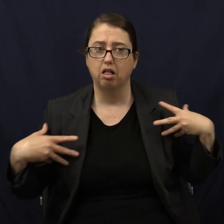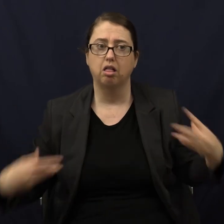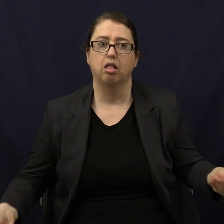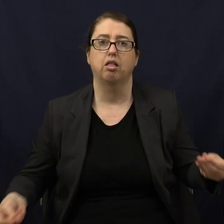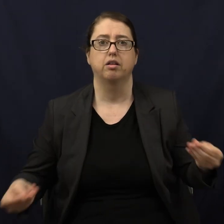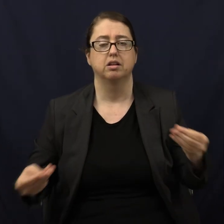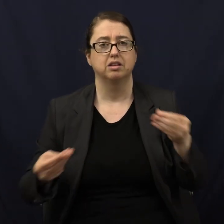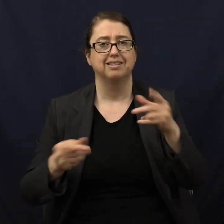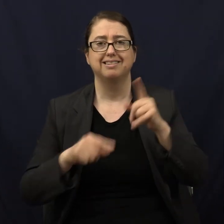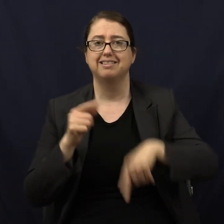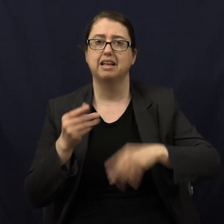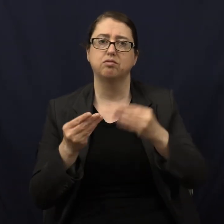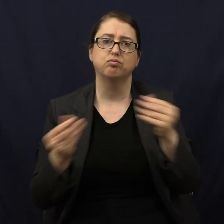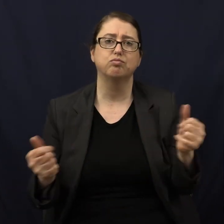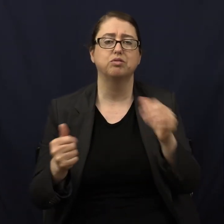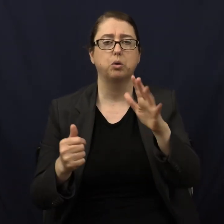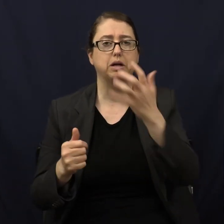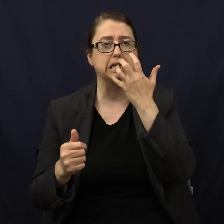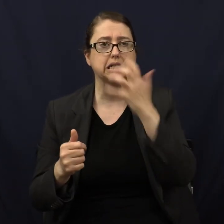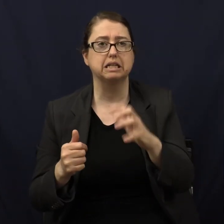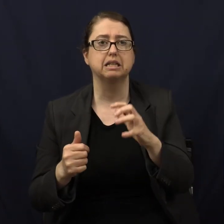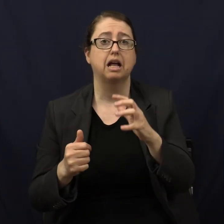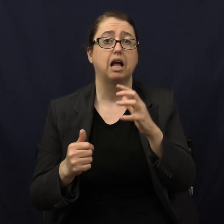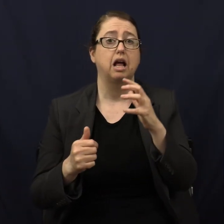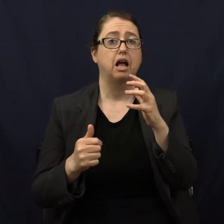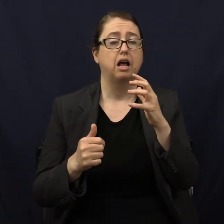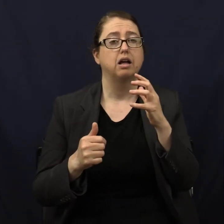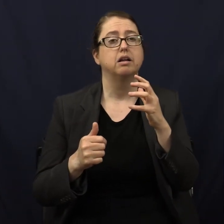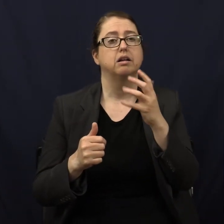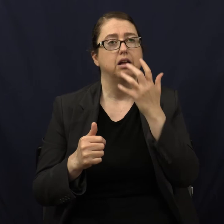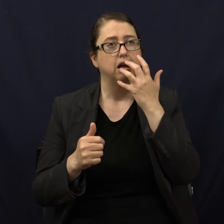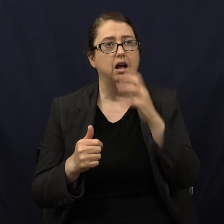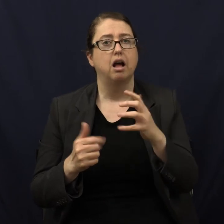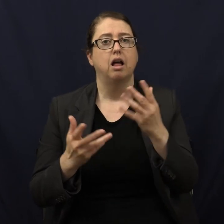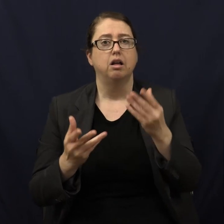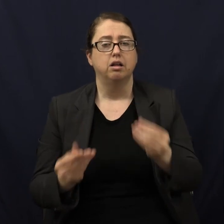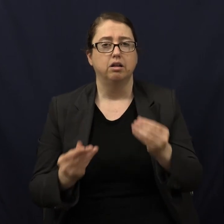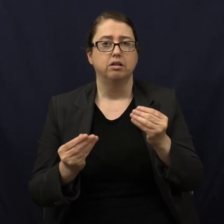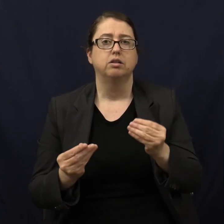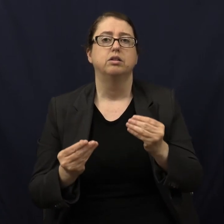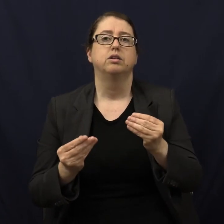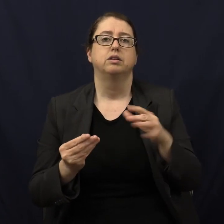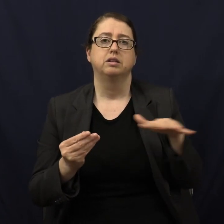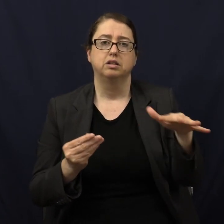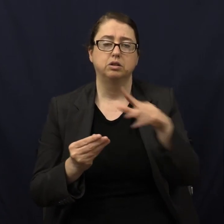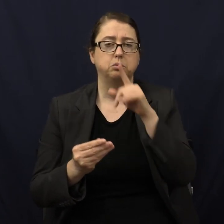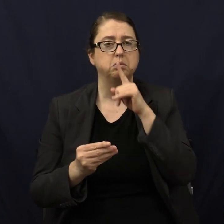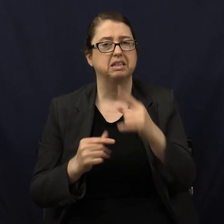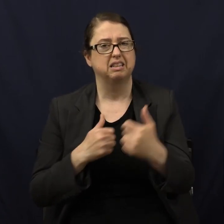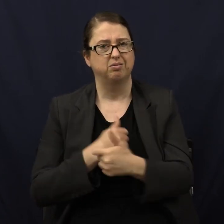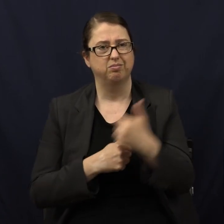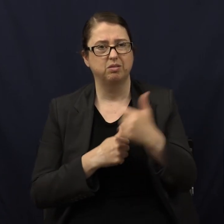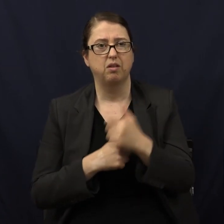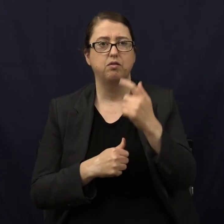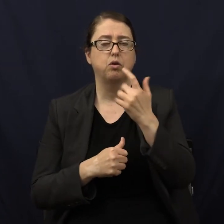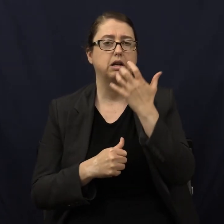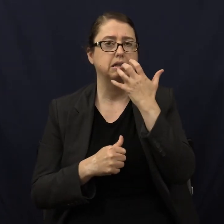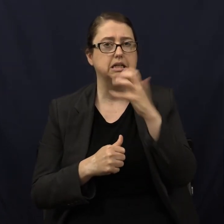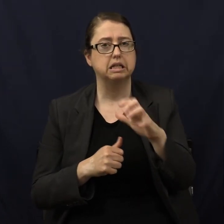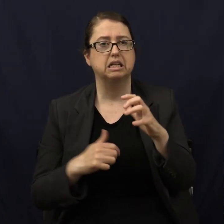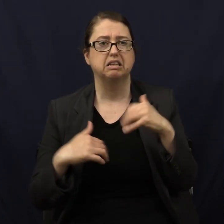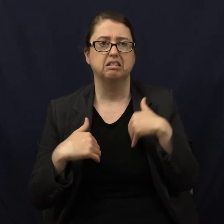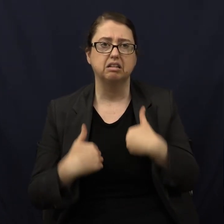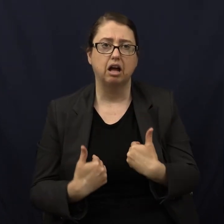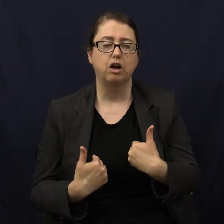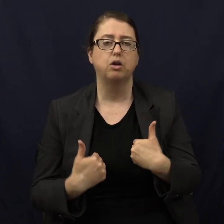So you really can't get rid of your heat. Hot, moist environments, hot, humid environments are big, big danger zones for heat stroke, right? Heat